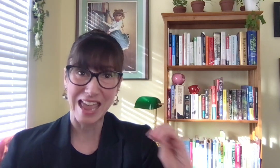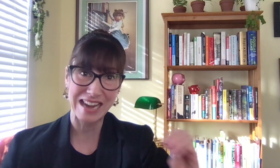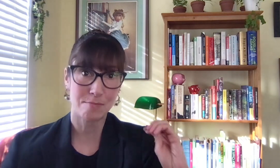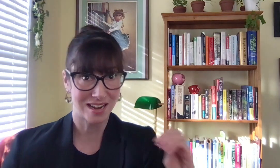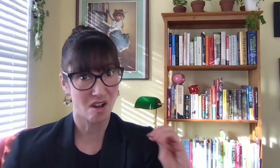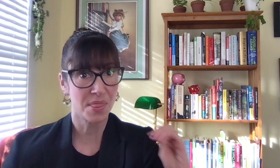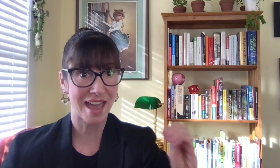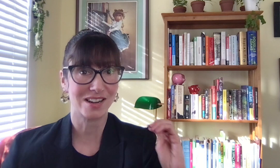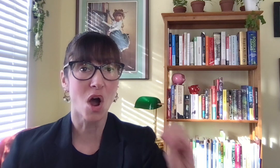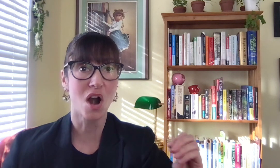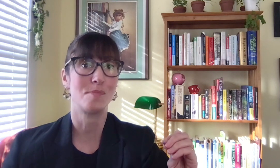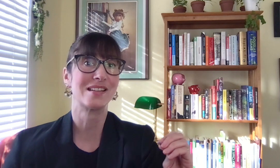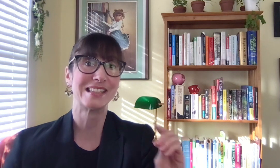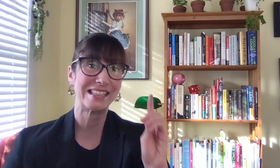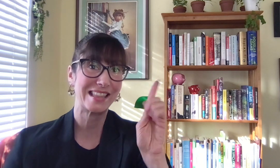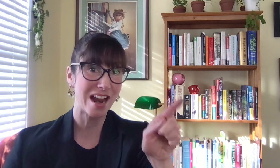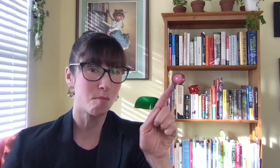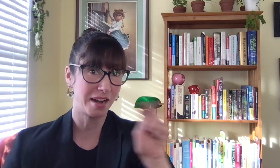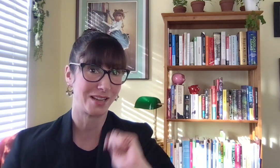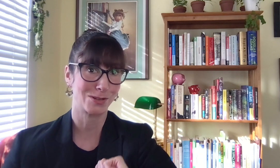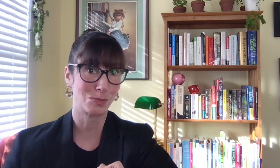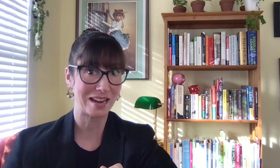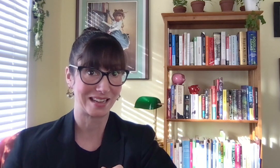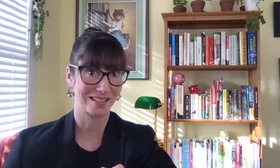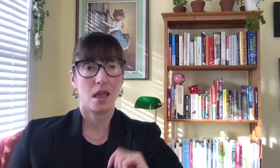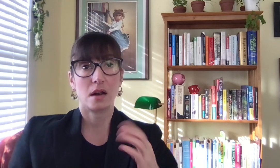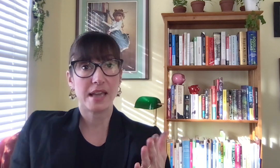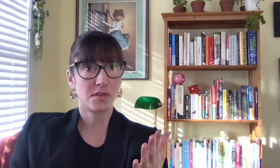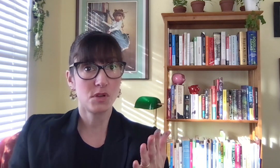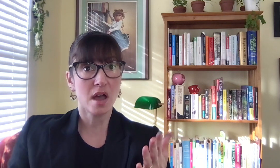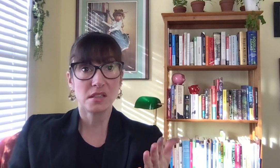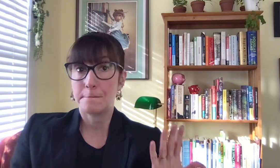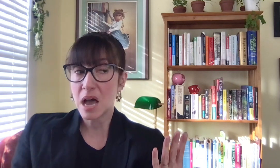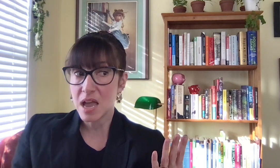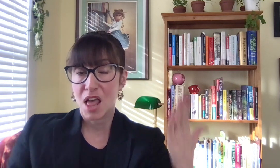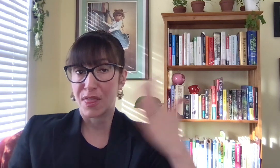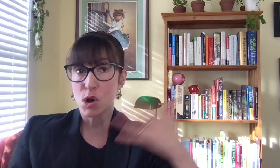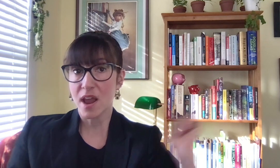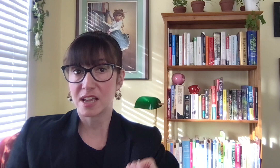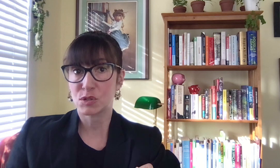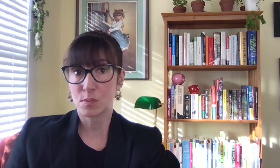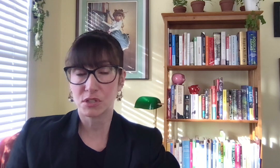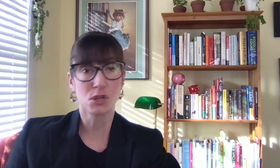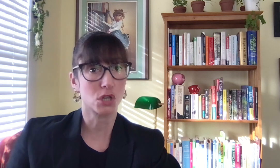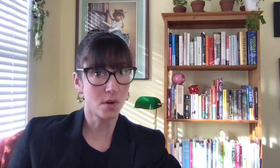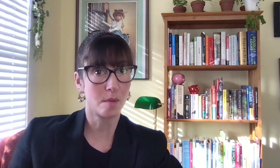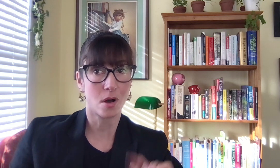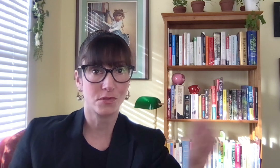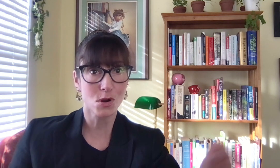any money on that card because it is their money you're spending. It'll take a few months, but their credit history will start showing up on your